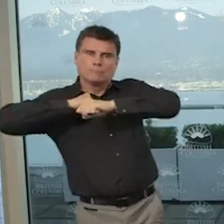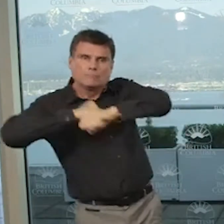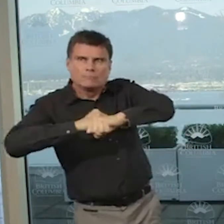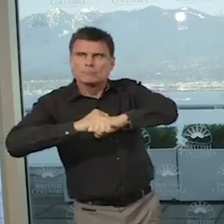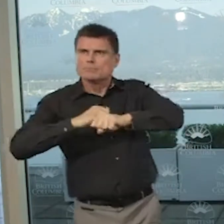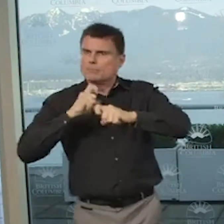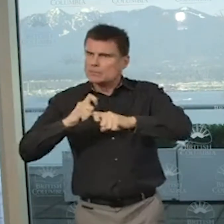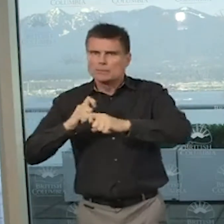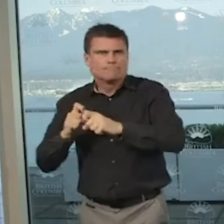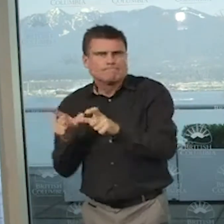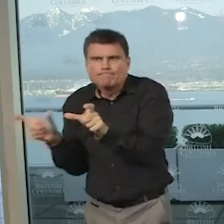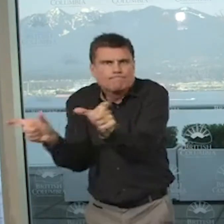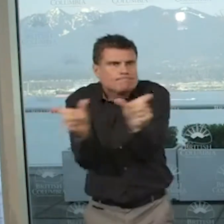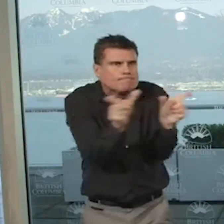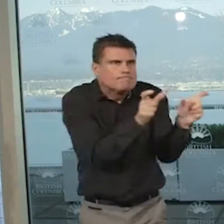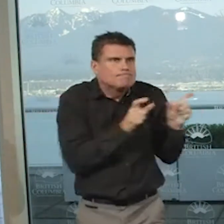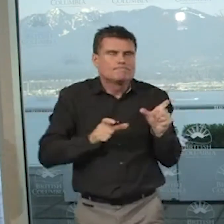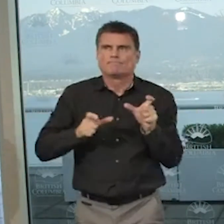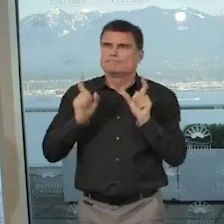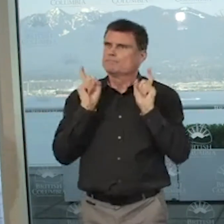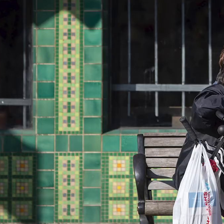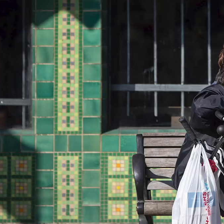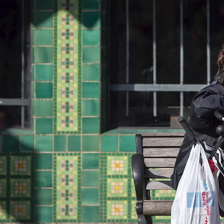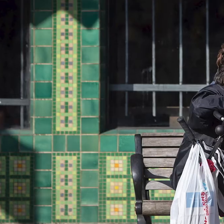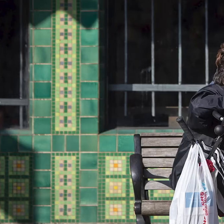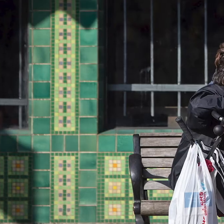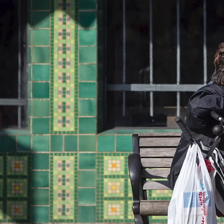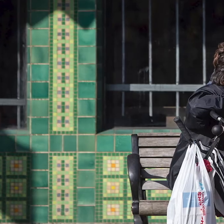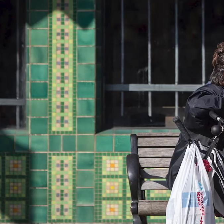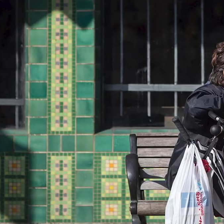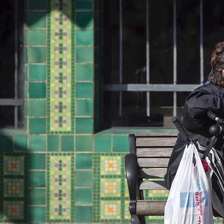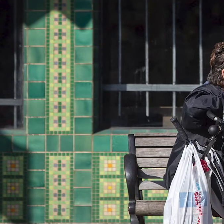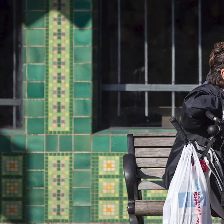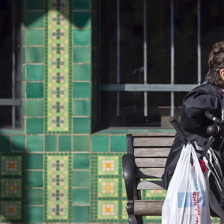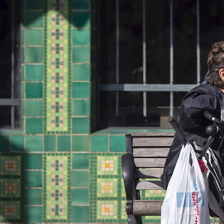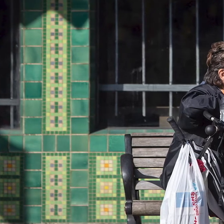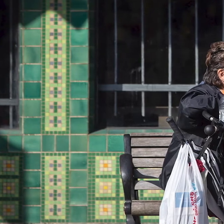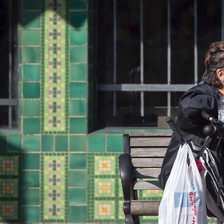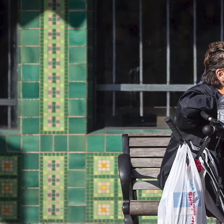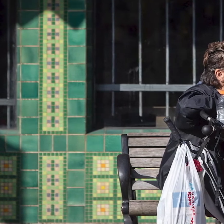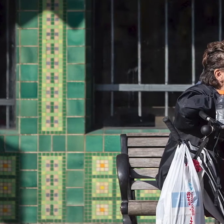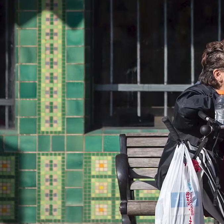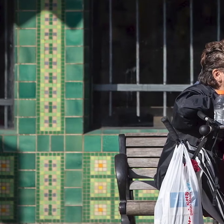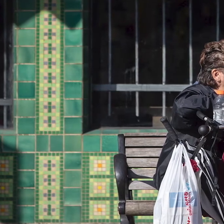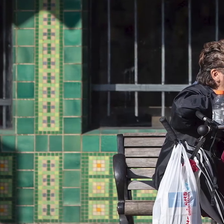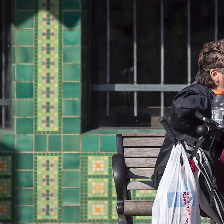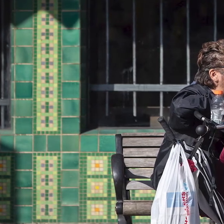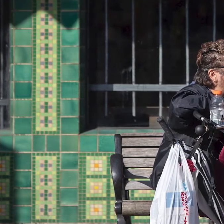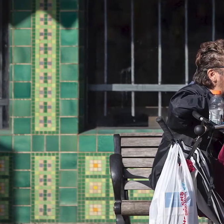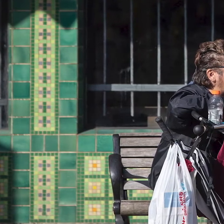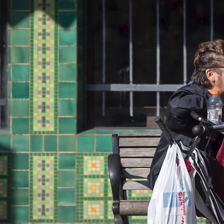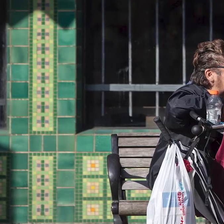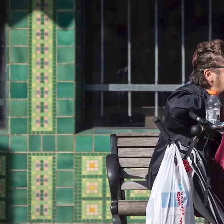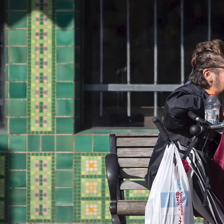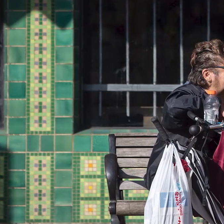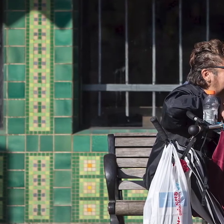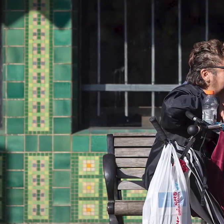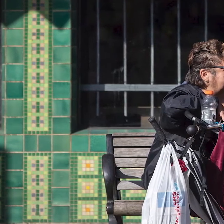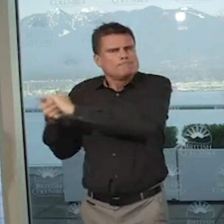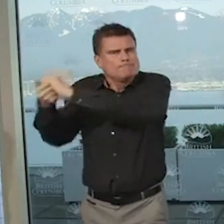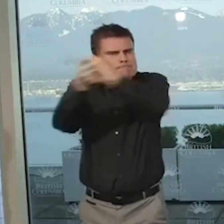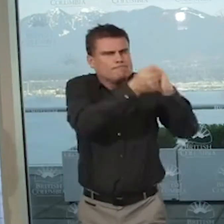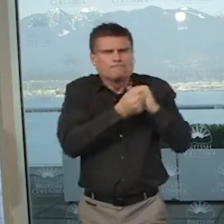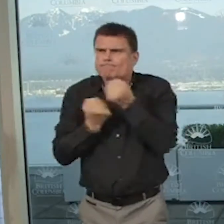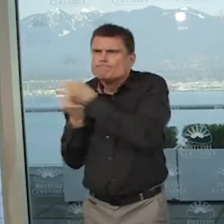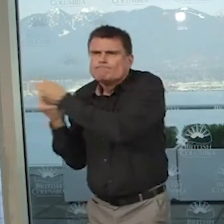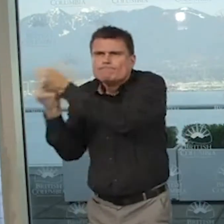The importance cannot be minimized. As individuals, I also encourage you to get outside. There